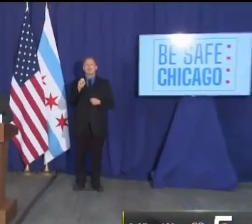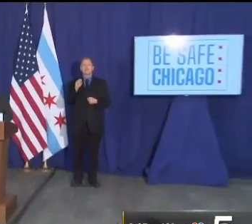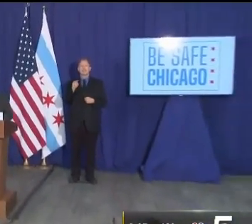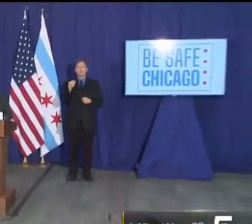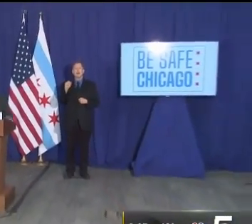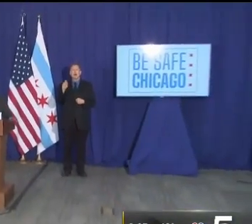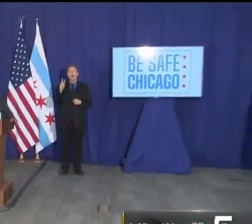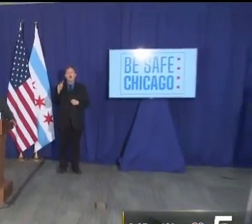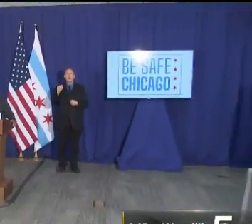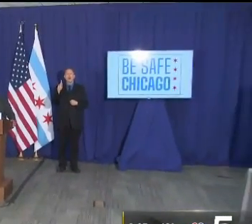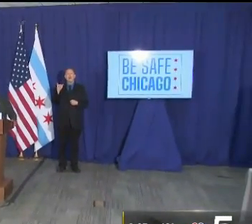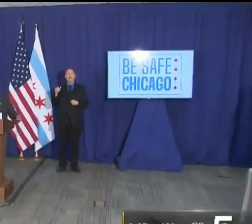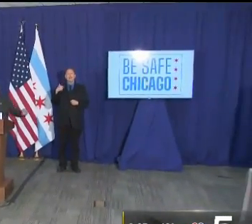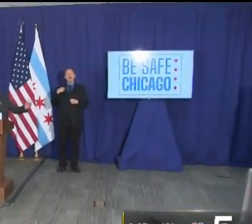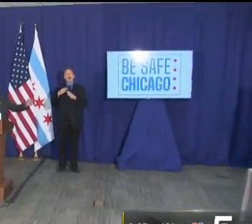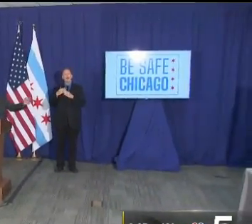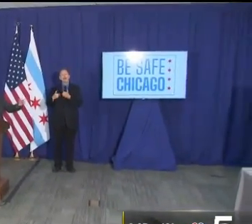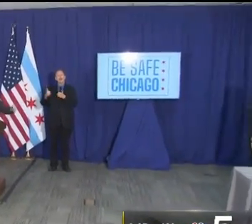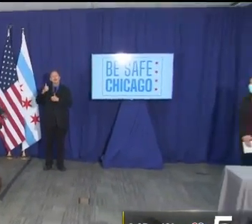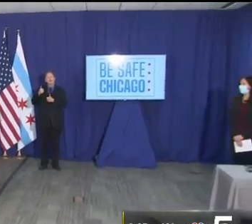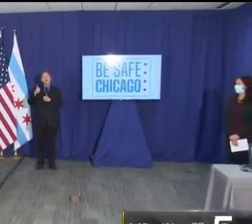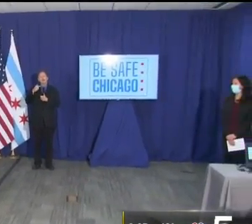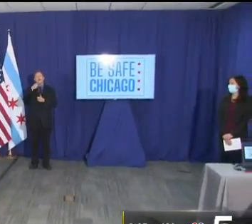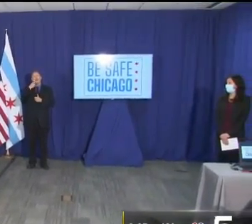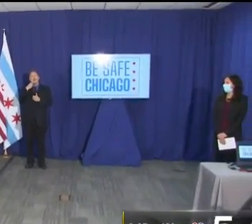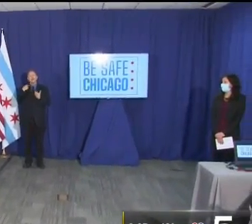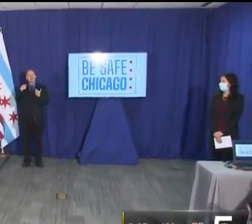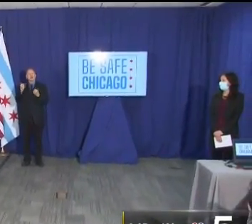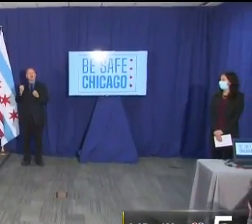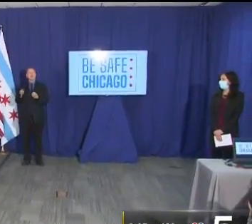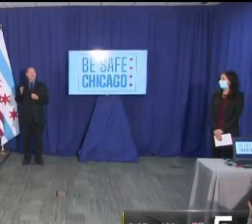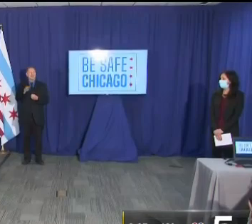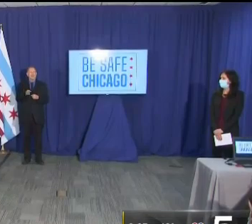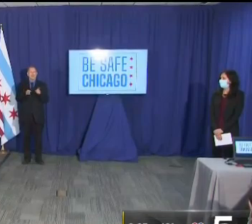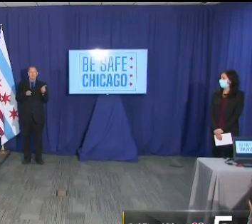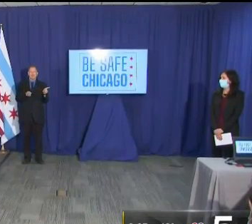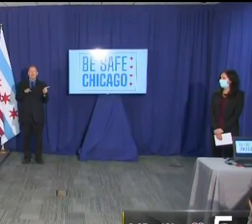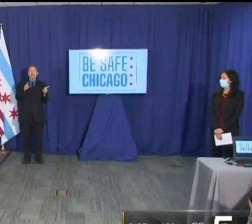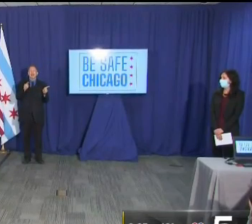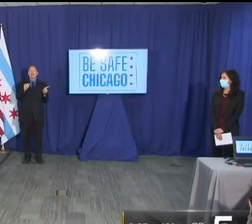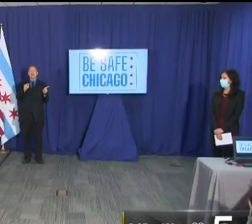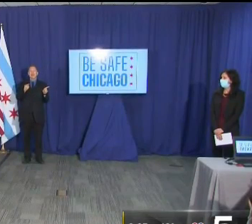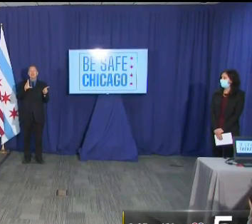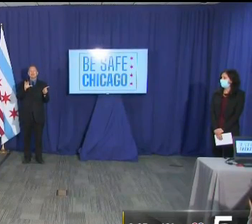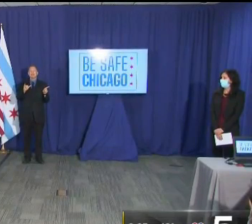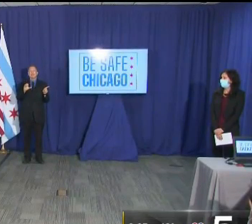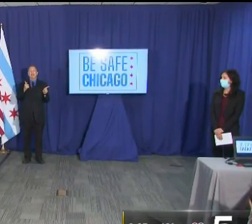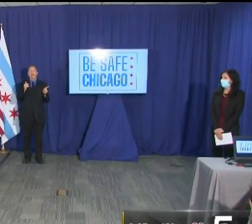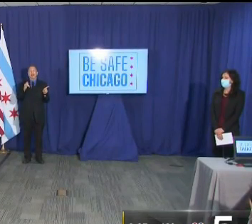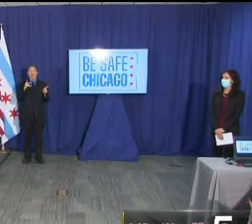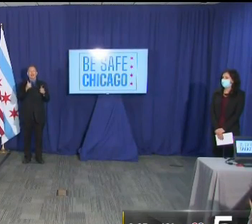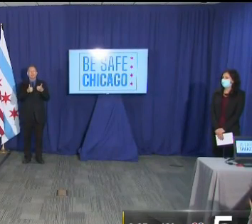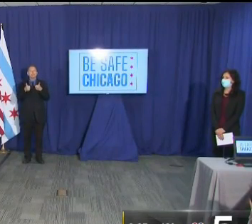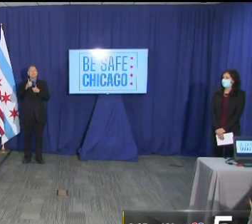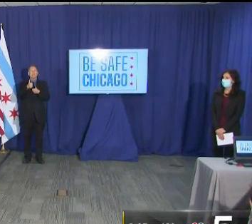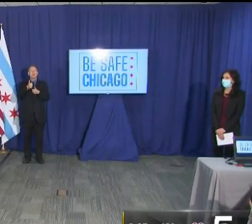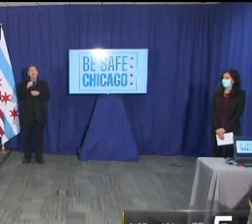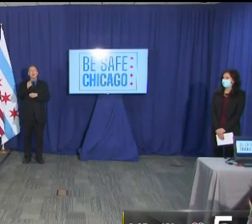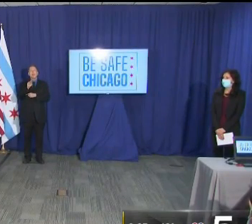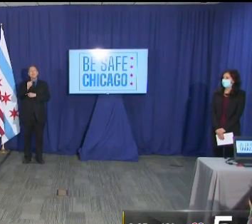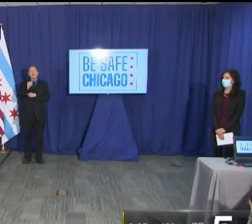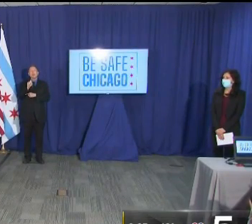Our Commissioner of Public Health and to my left is Dr. Nancy Glick from Sinai Health Systems Infectious Disease